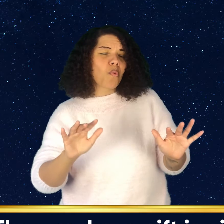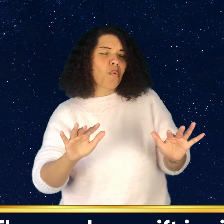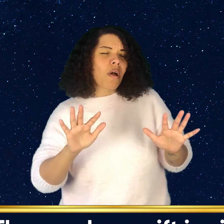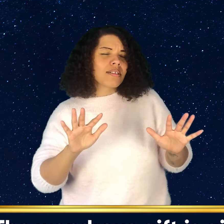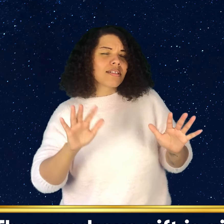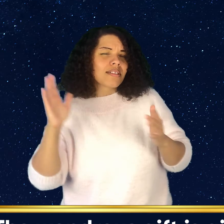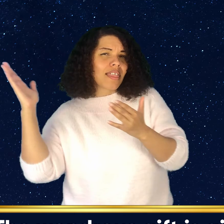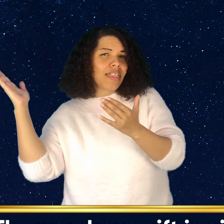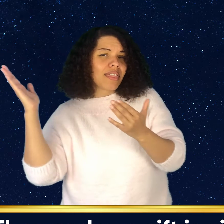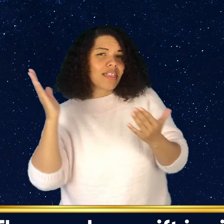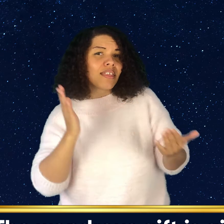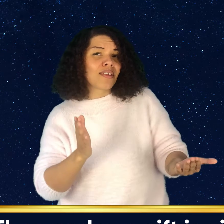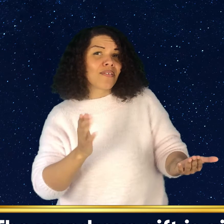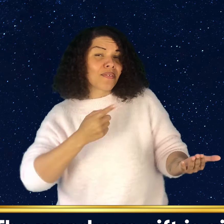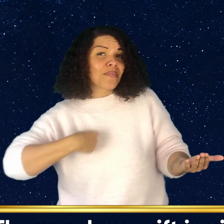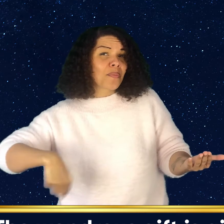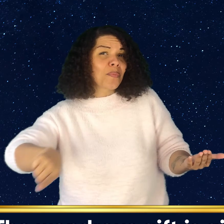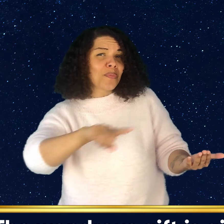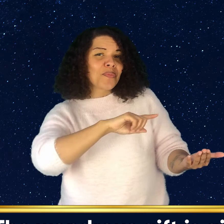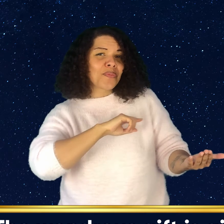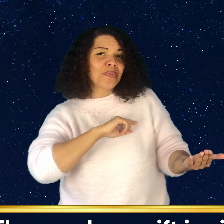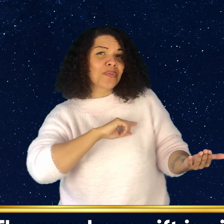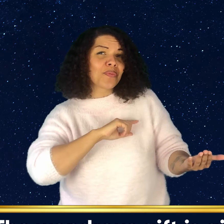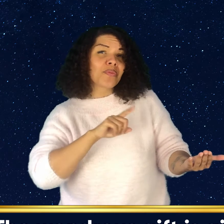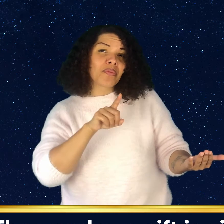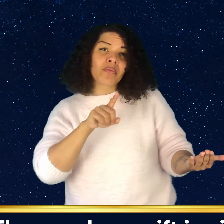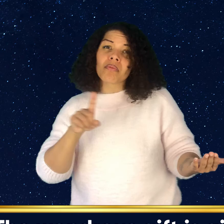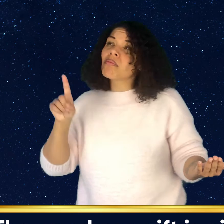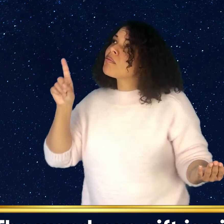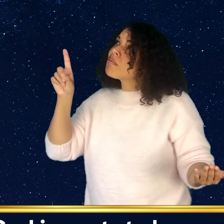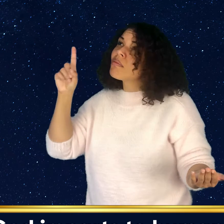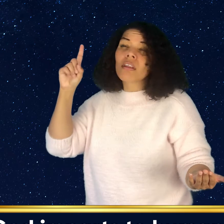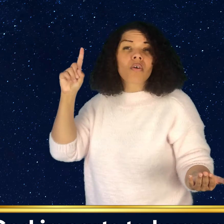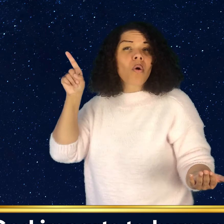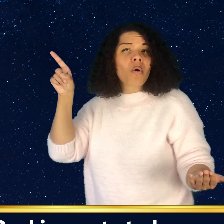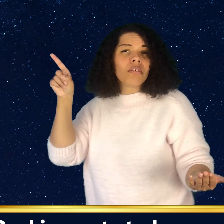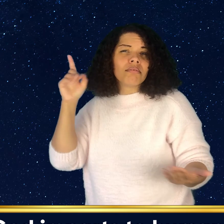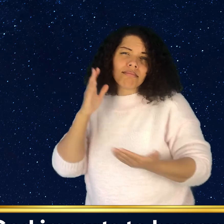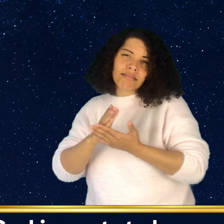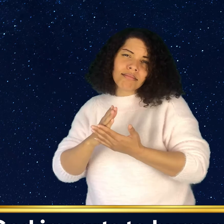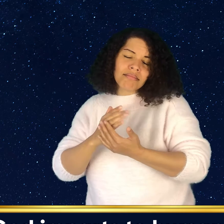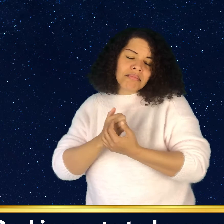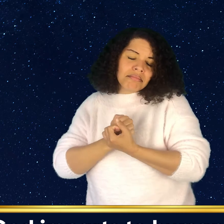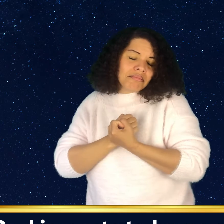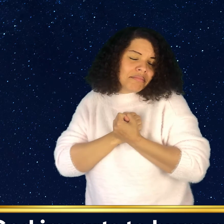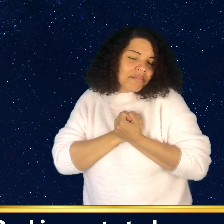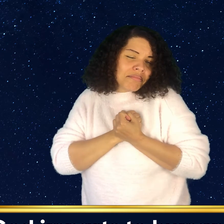wondrous gift is given. So God imparts